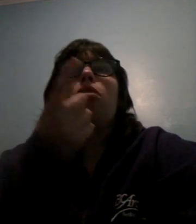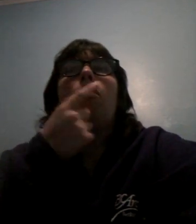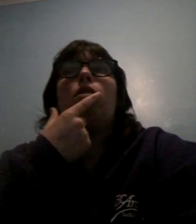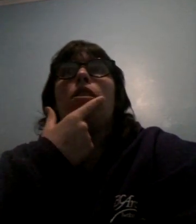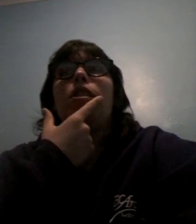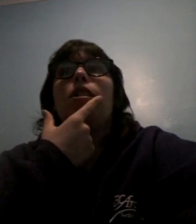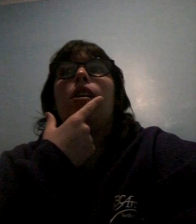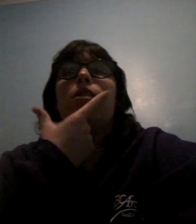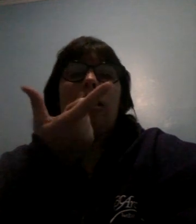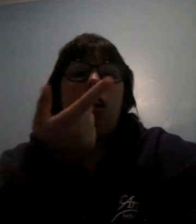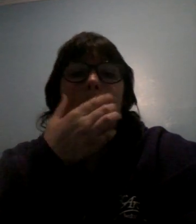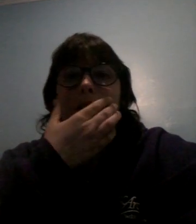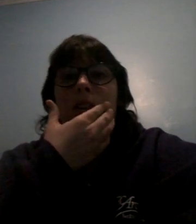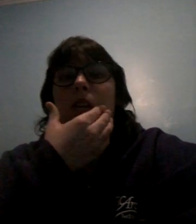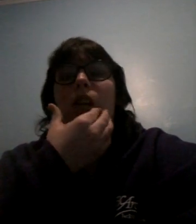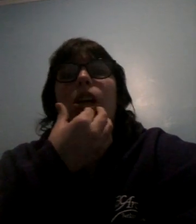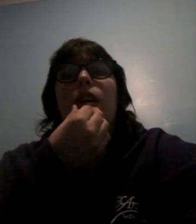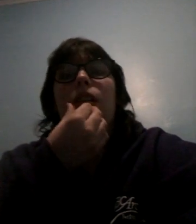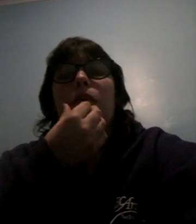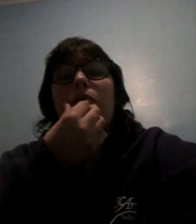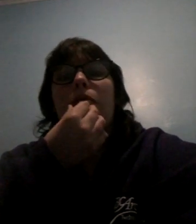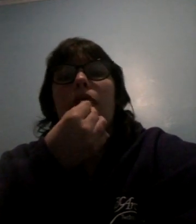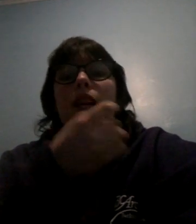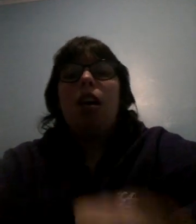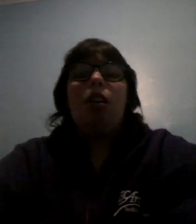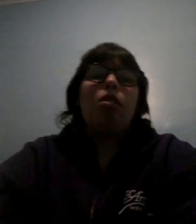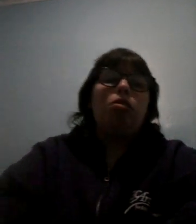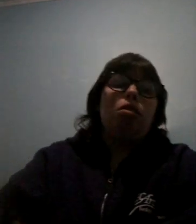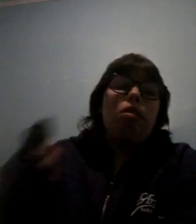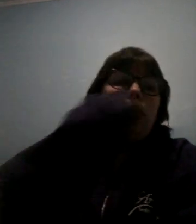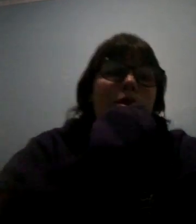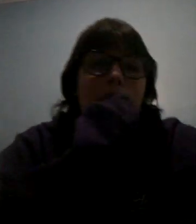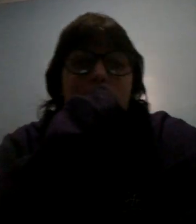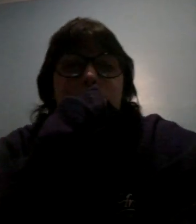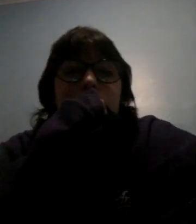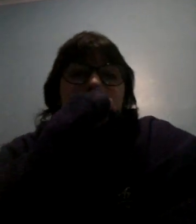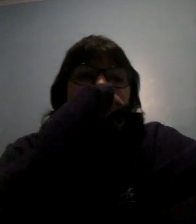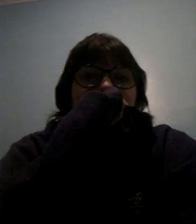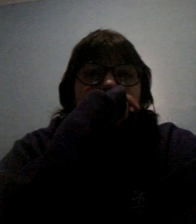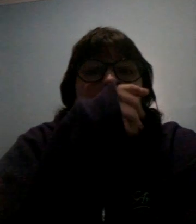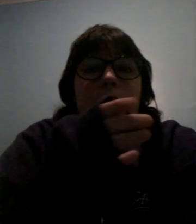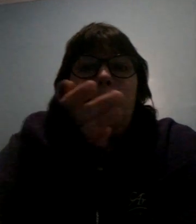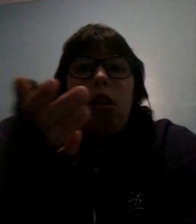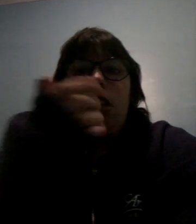Thursday I worked and of course all the days that I'm not working,